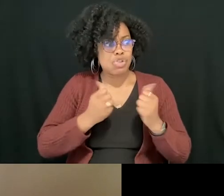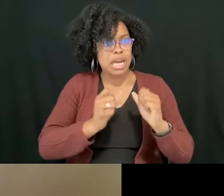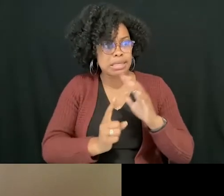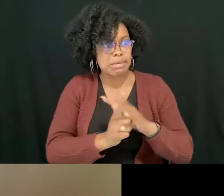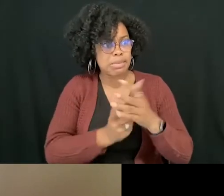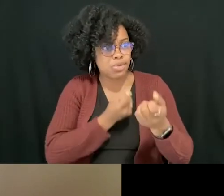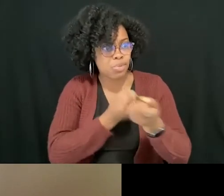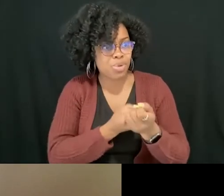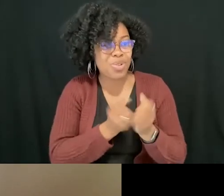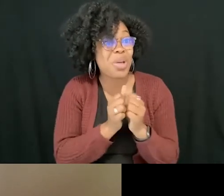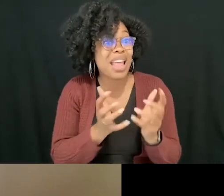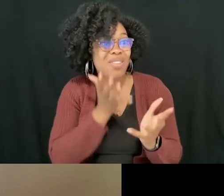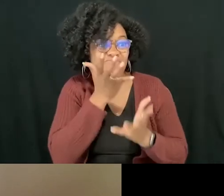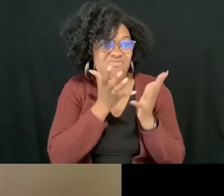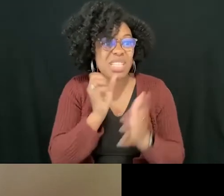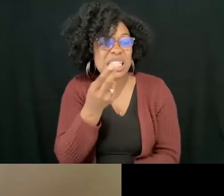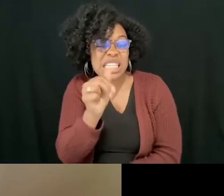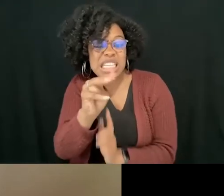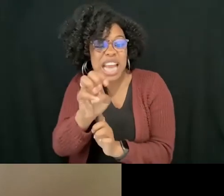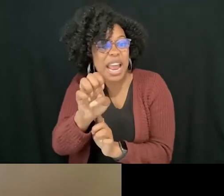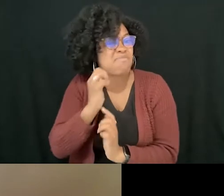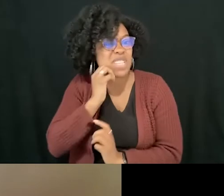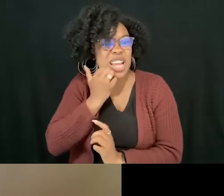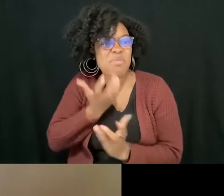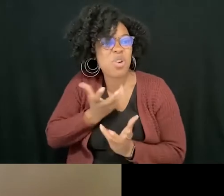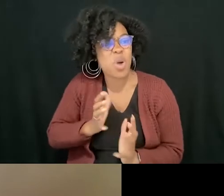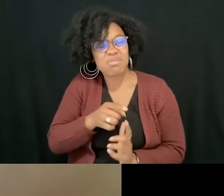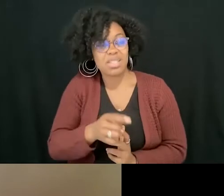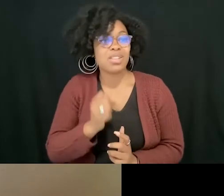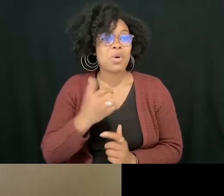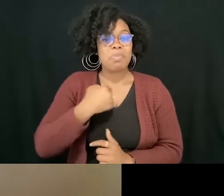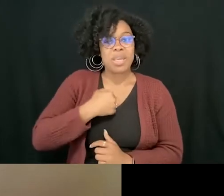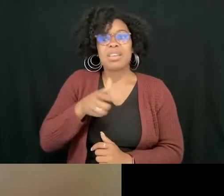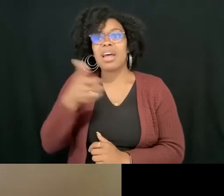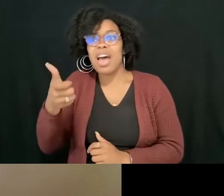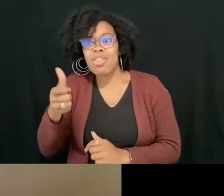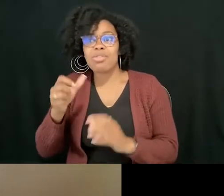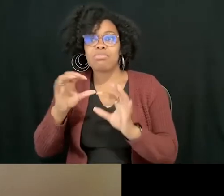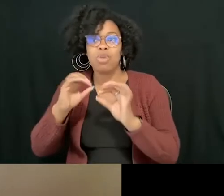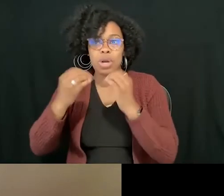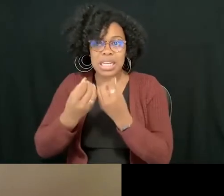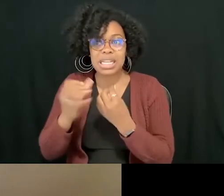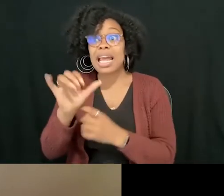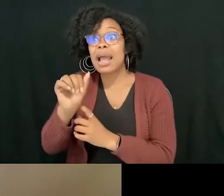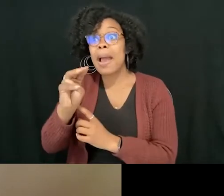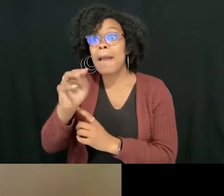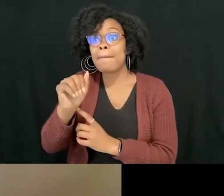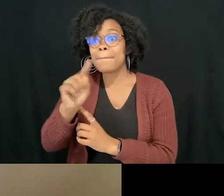so we and several other organizations like Amaze, Amaze.org is where you can